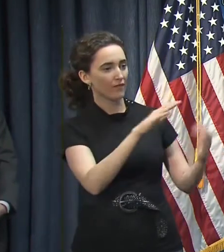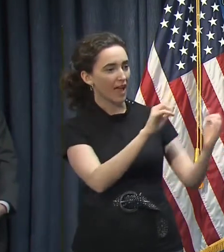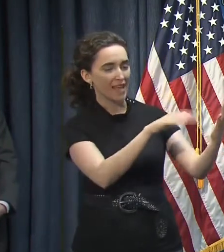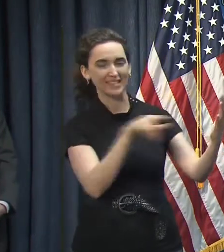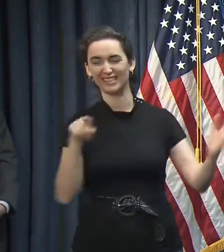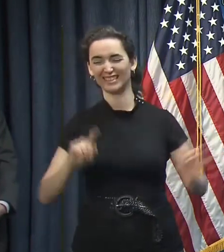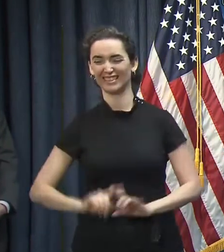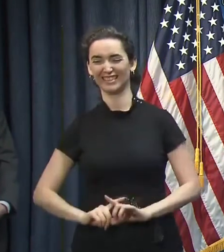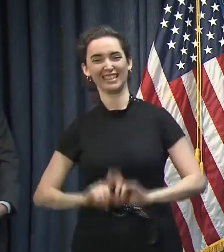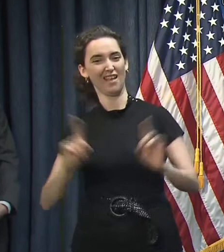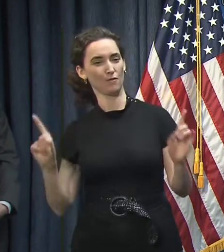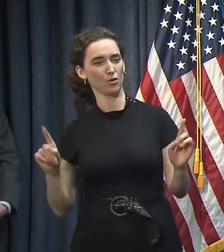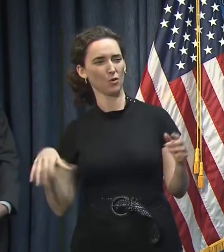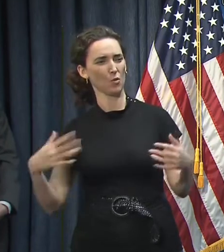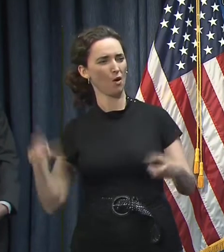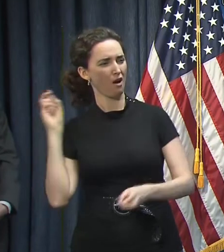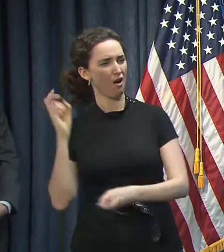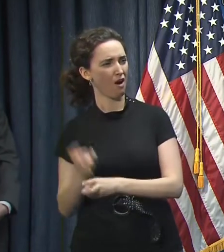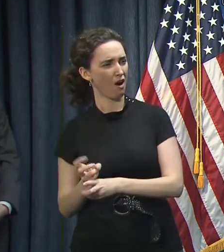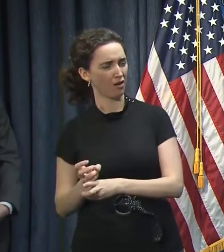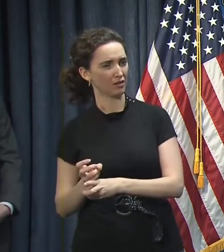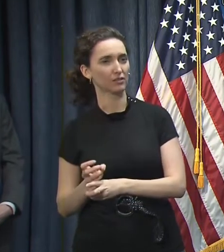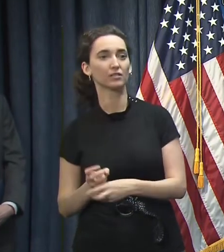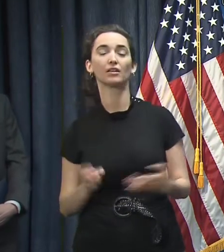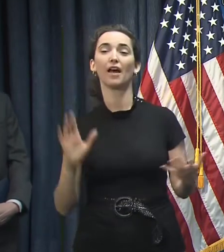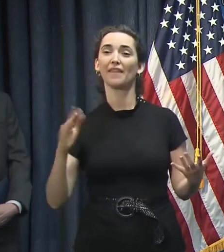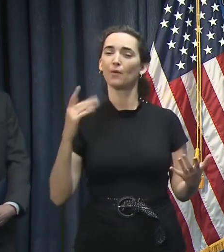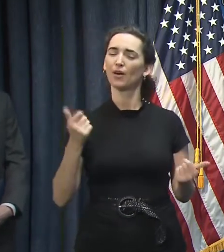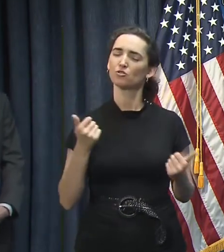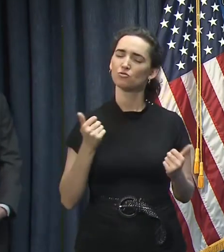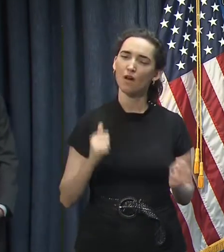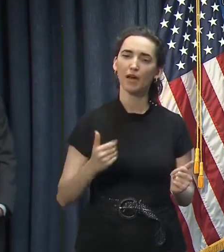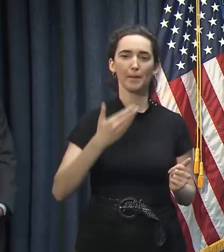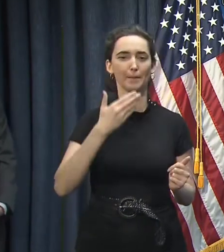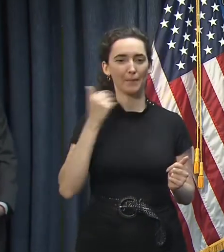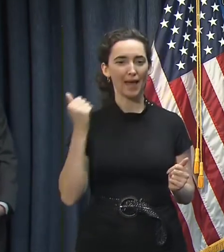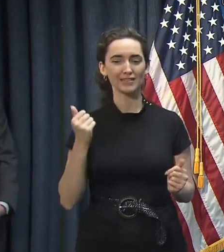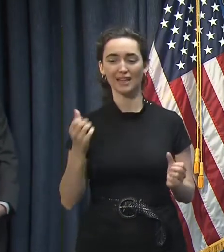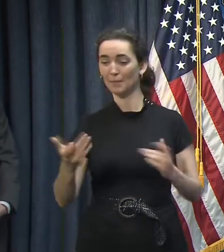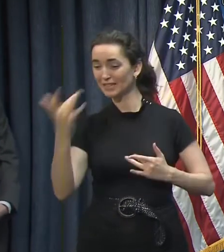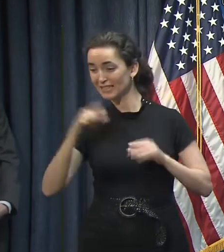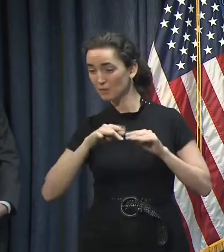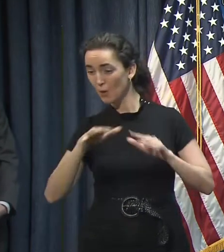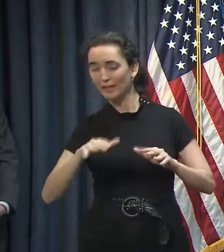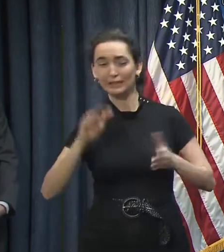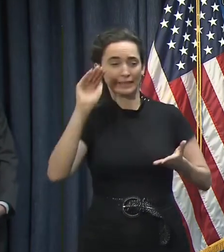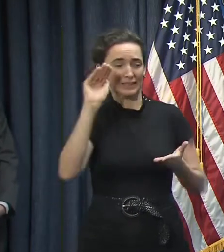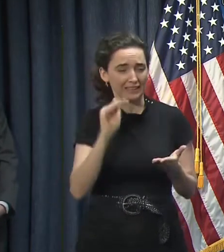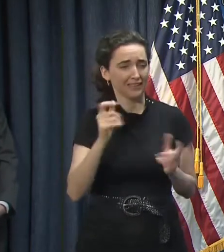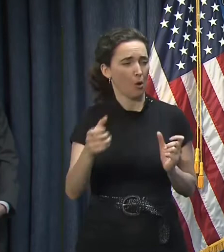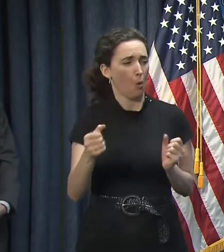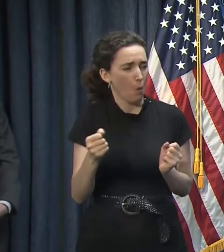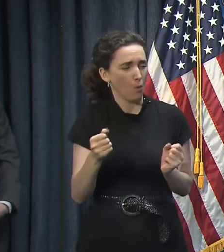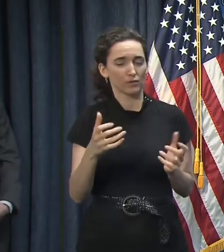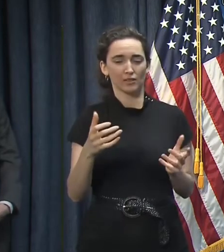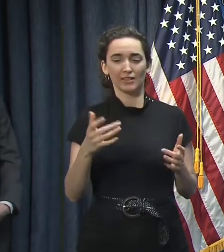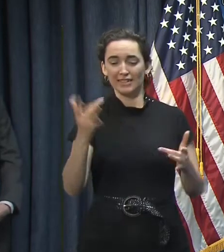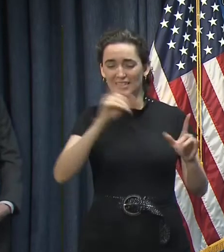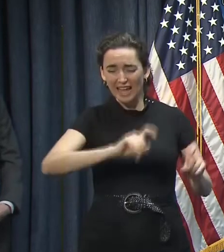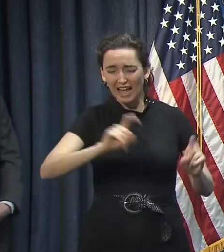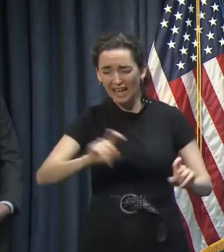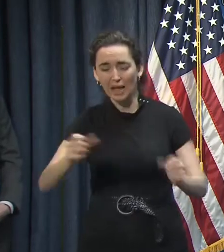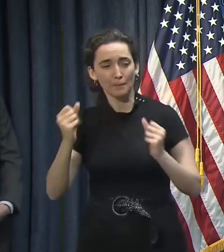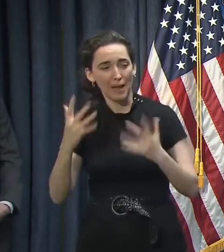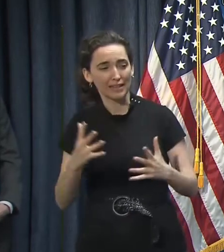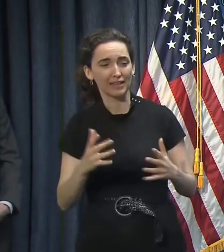with and make it so hard. And it's why we try very hard to keep the cases down, increase our testing capacity and contact